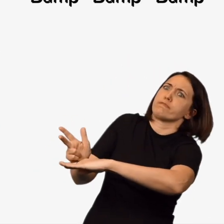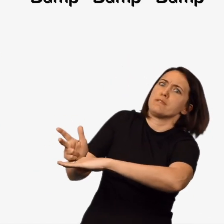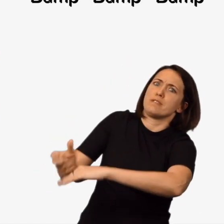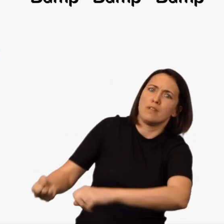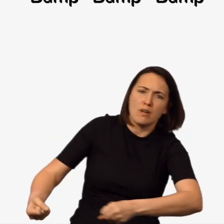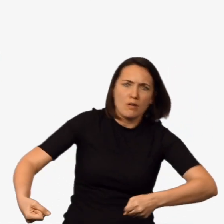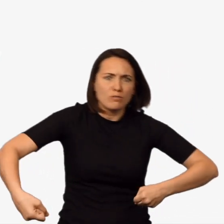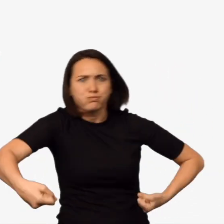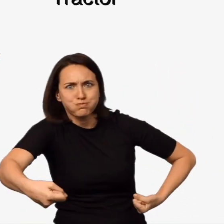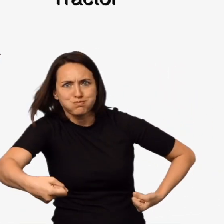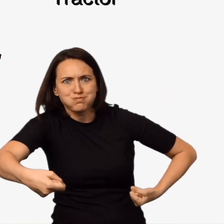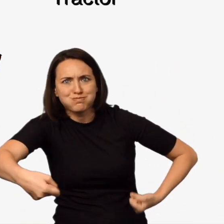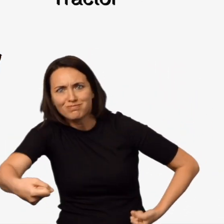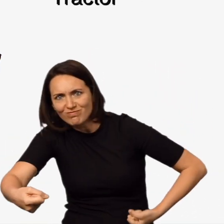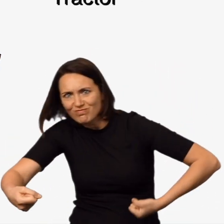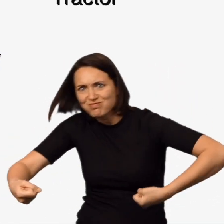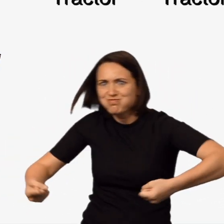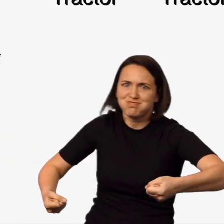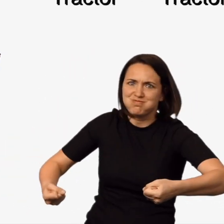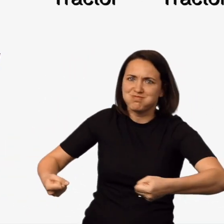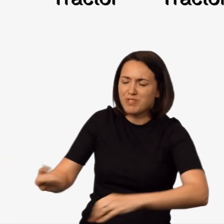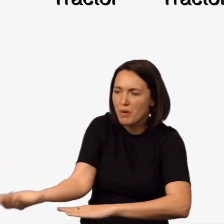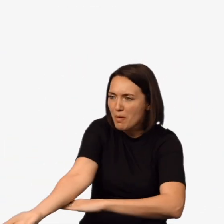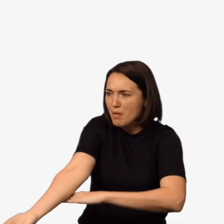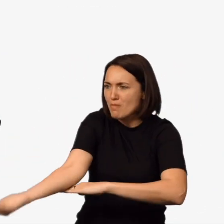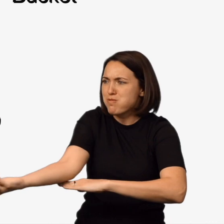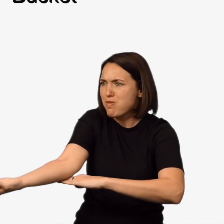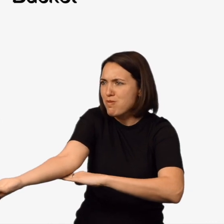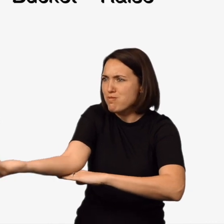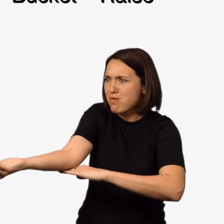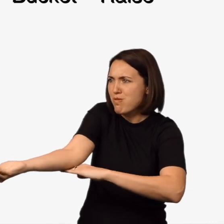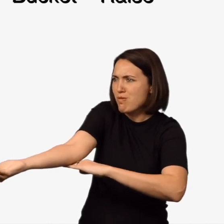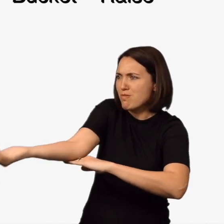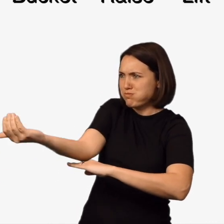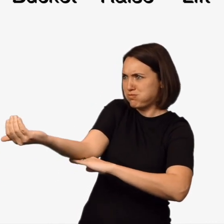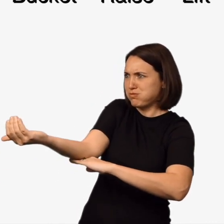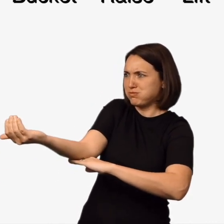bump. Tractor, tractor. Bucket, raise, lift.